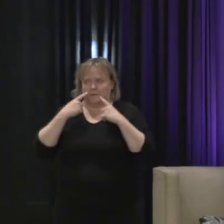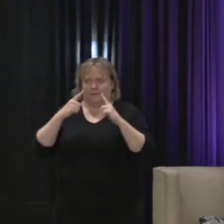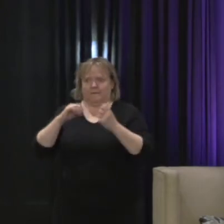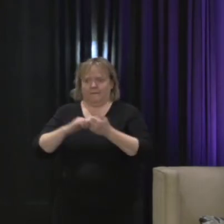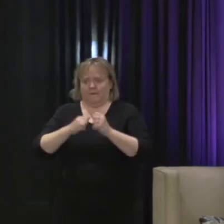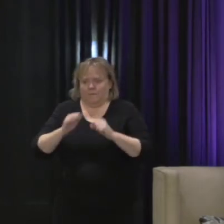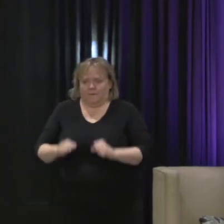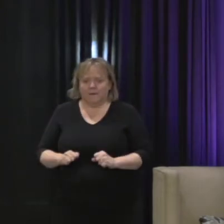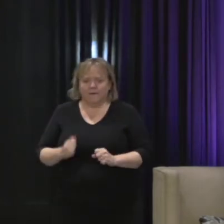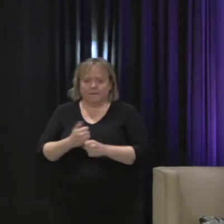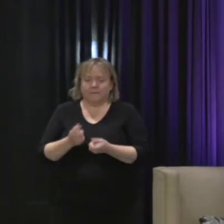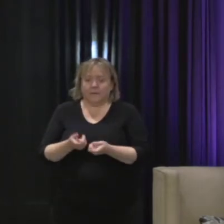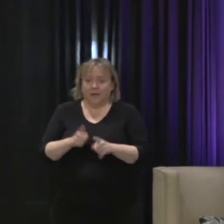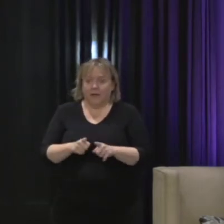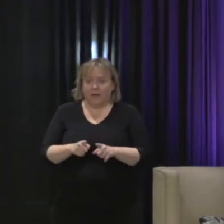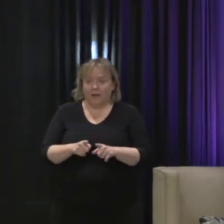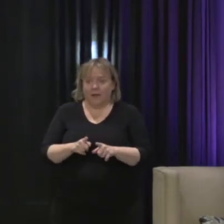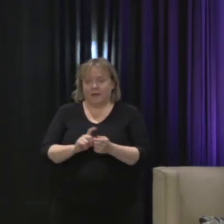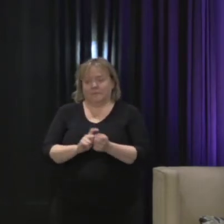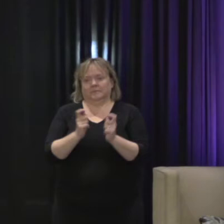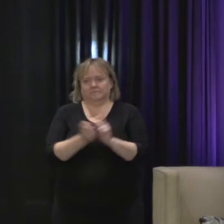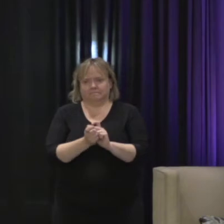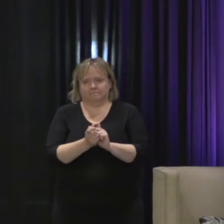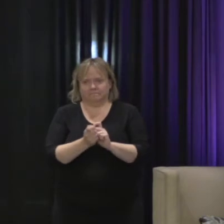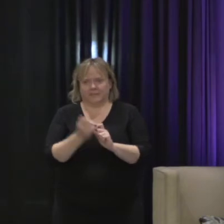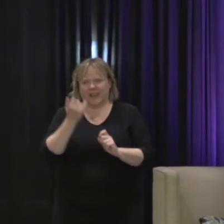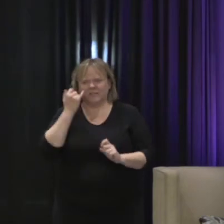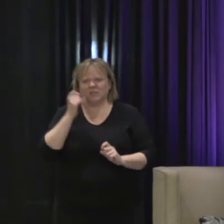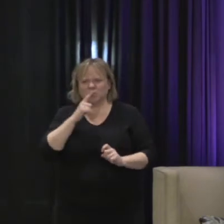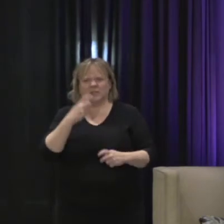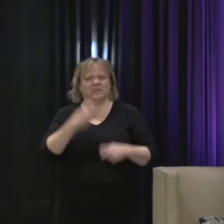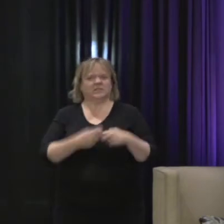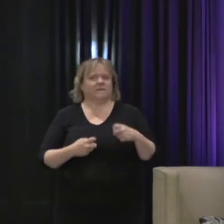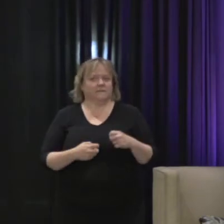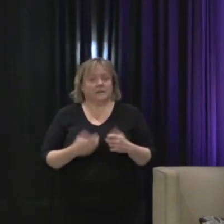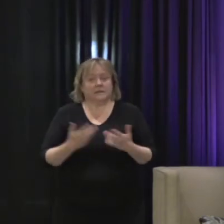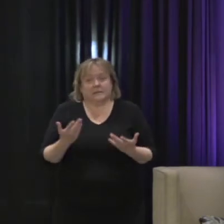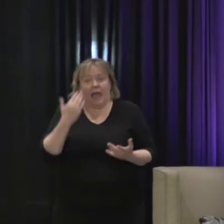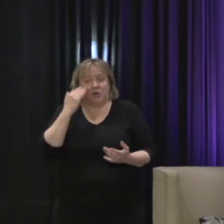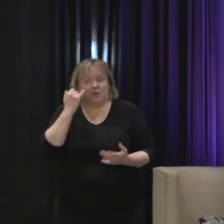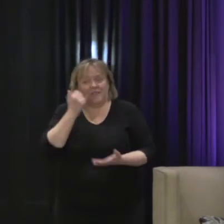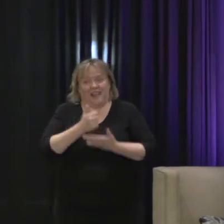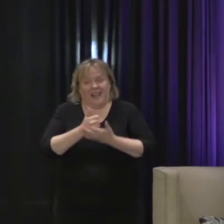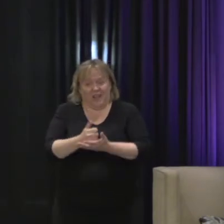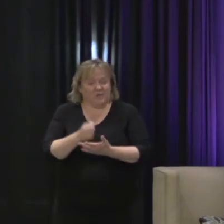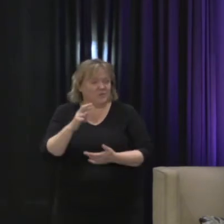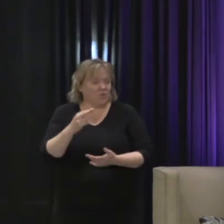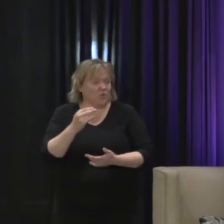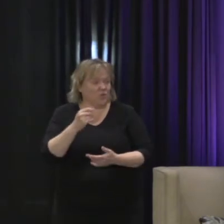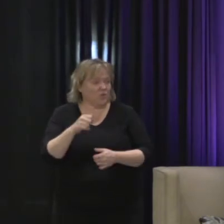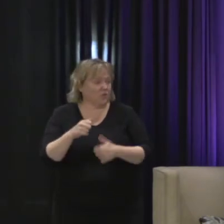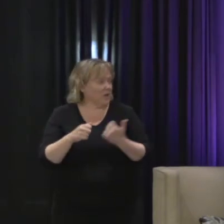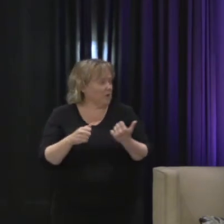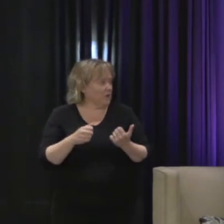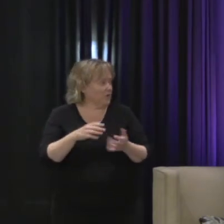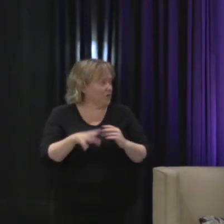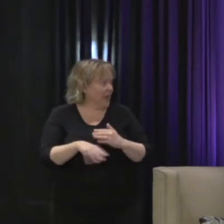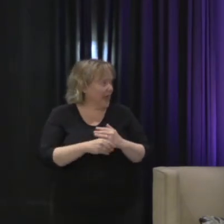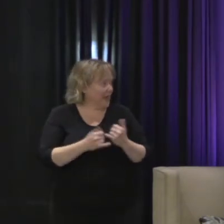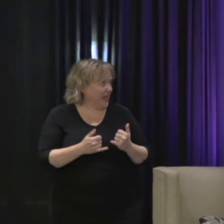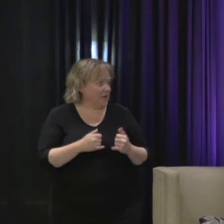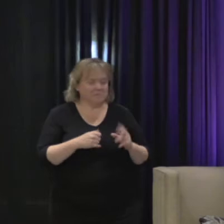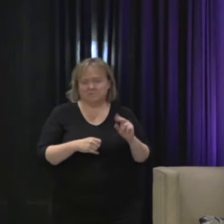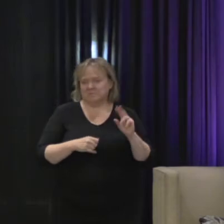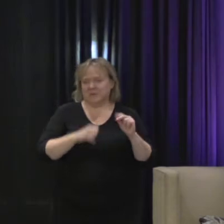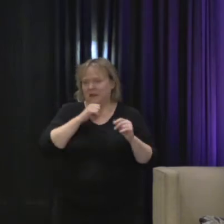of make change in some of the hardest areas. So I don't know if that's helpful. don't know, Ricky, if you have anything else to add on that. No, not right